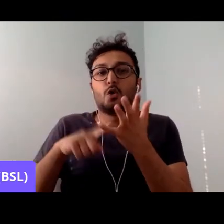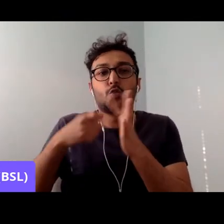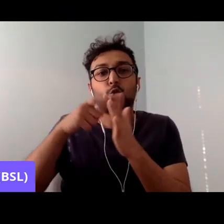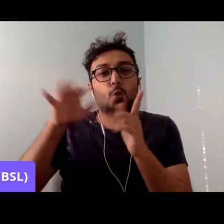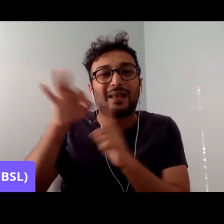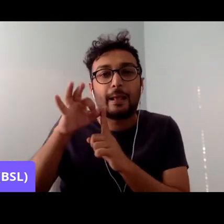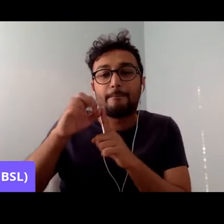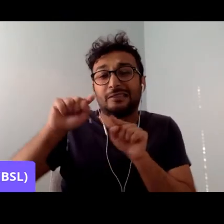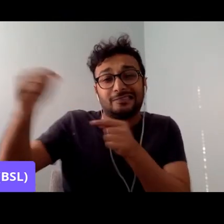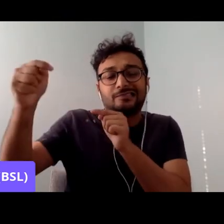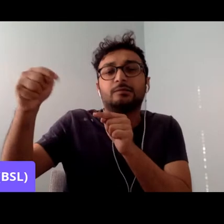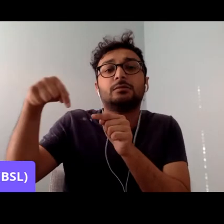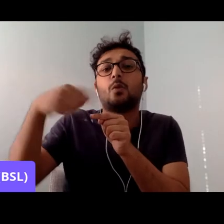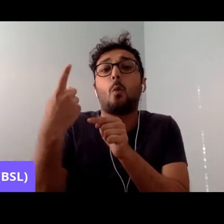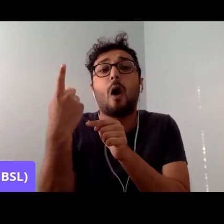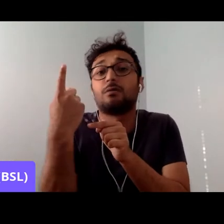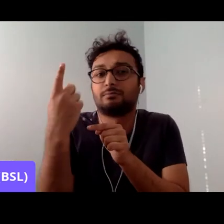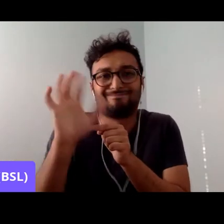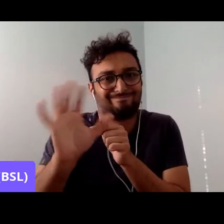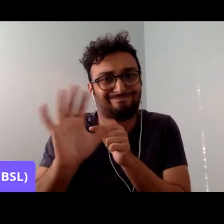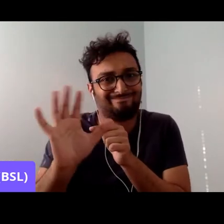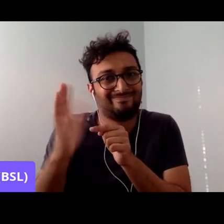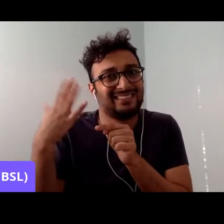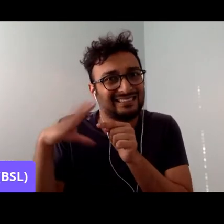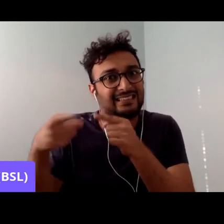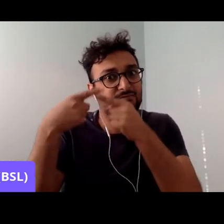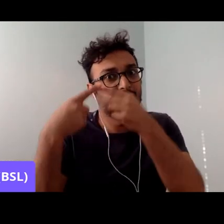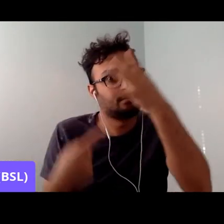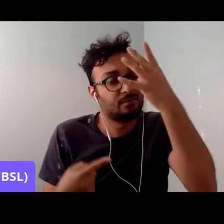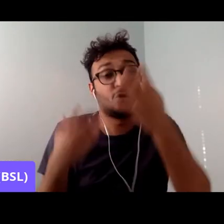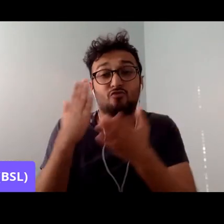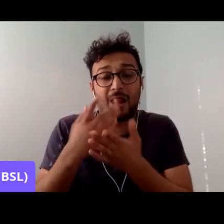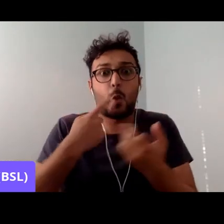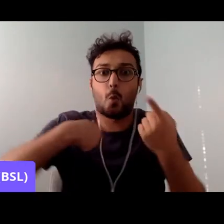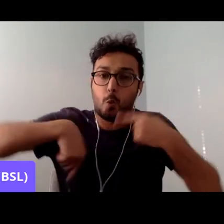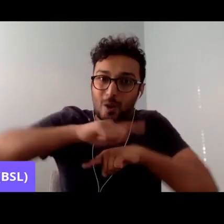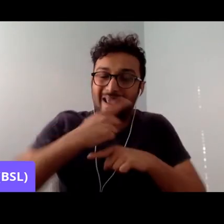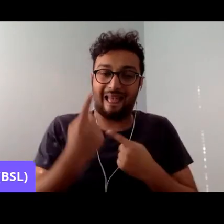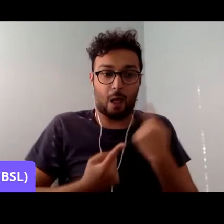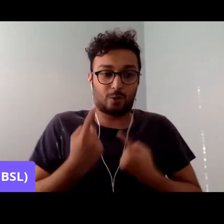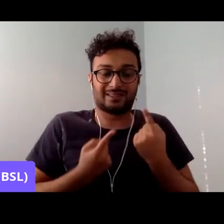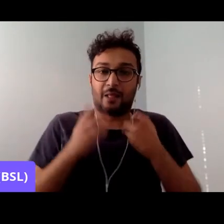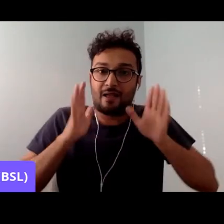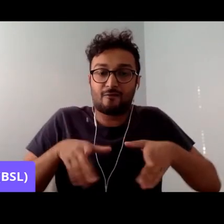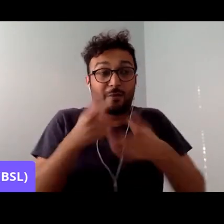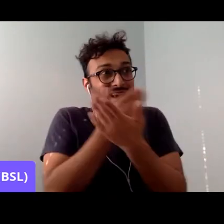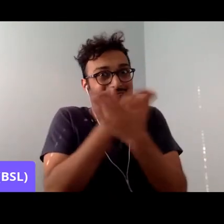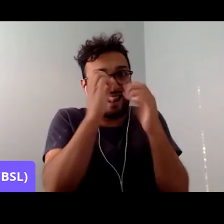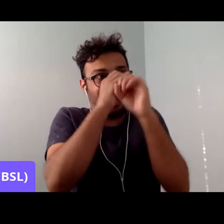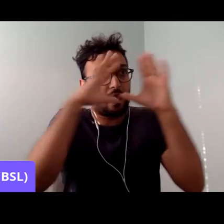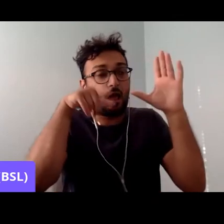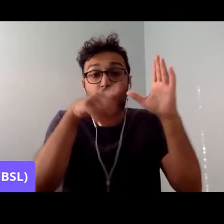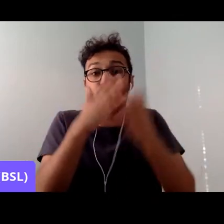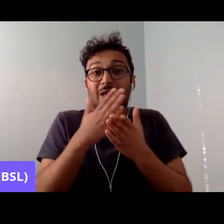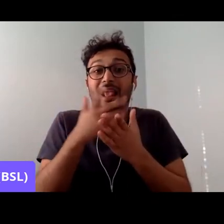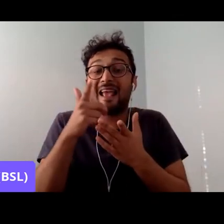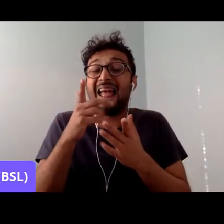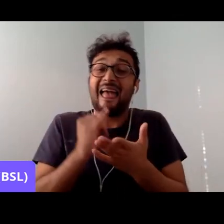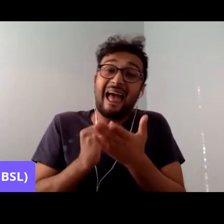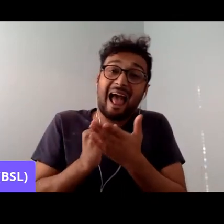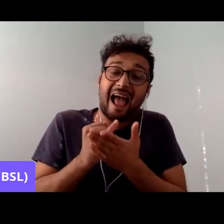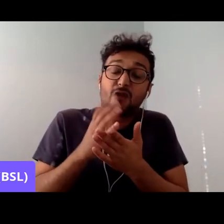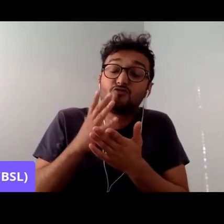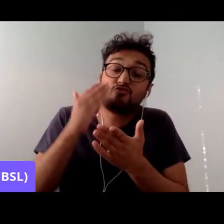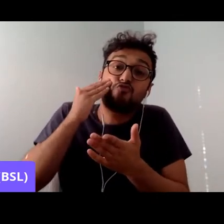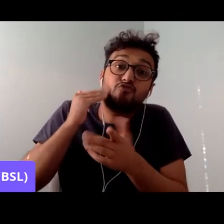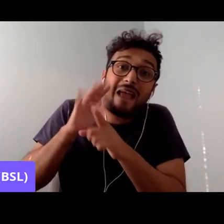clear about how wrong racism and anti-immigrant rhetoric is in the Labour movement